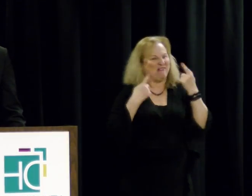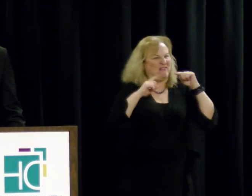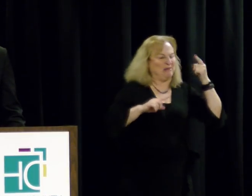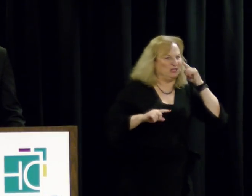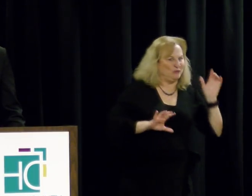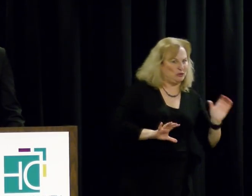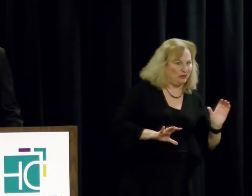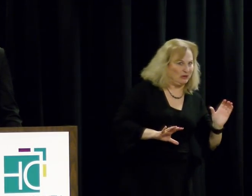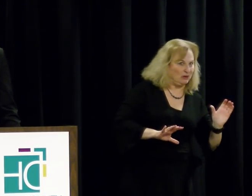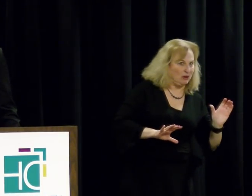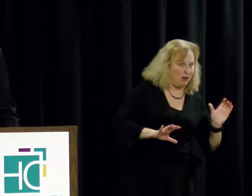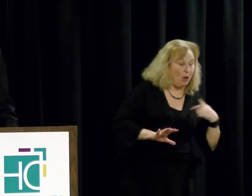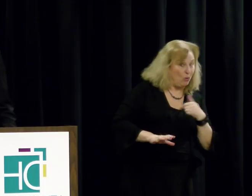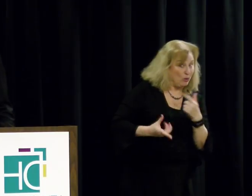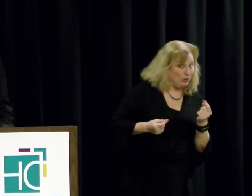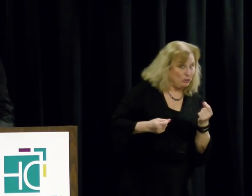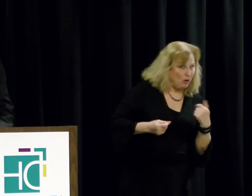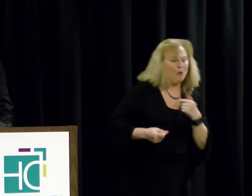we listened.